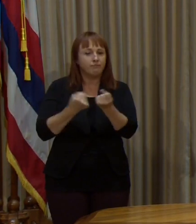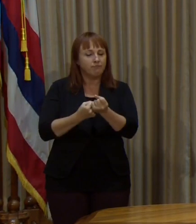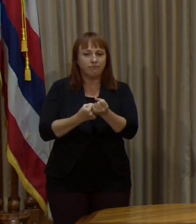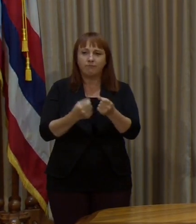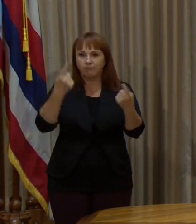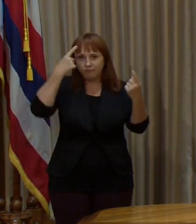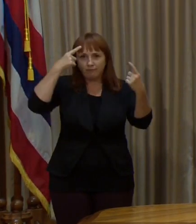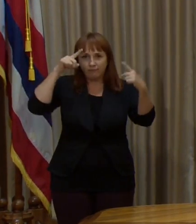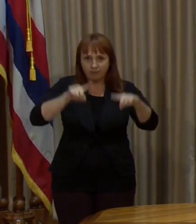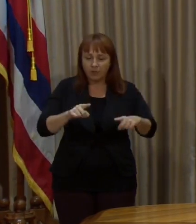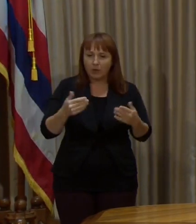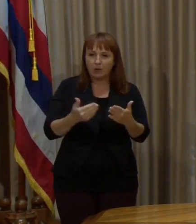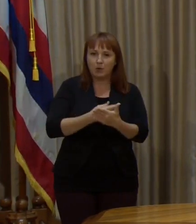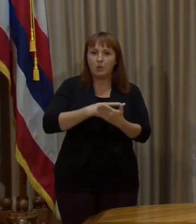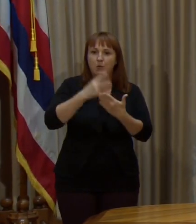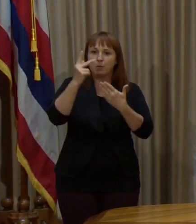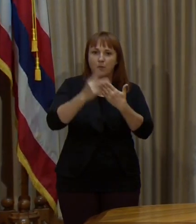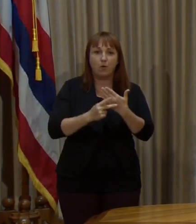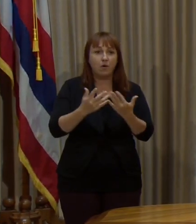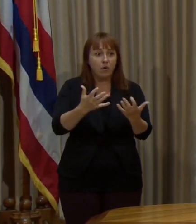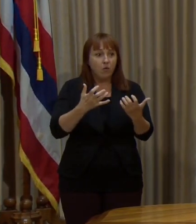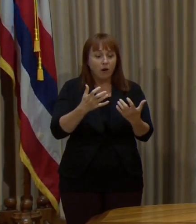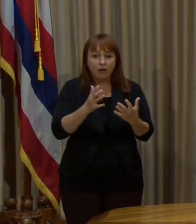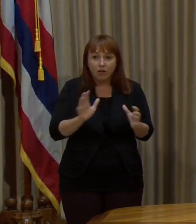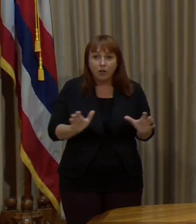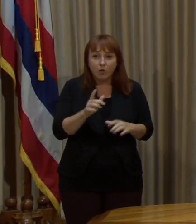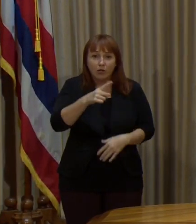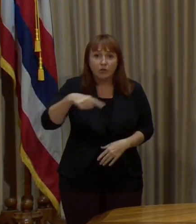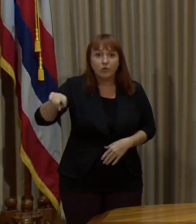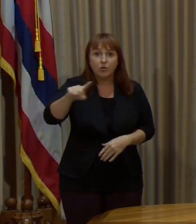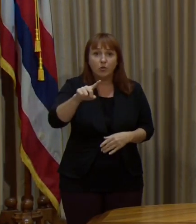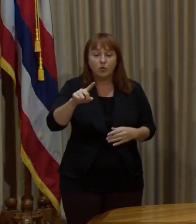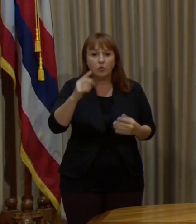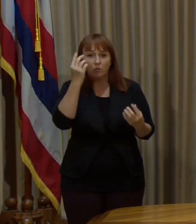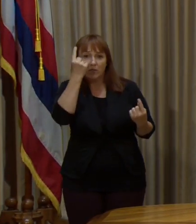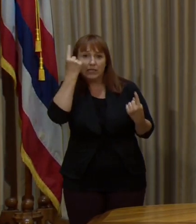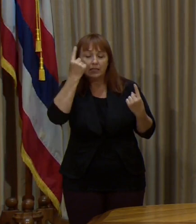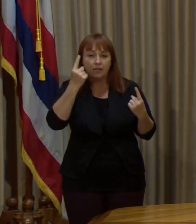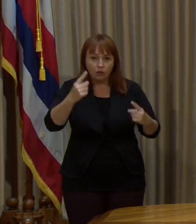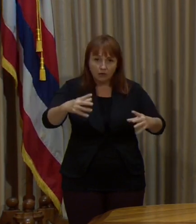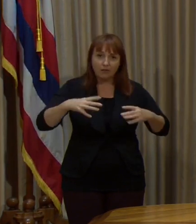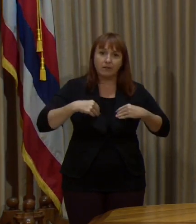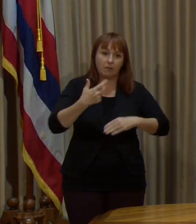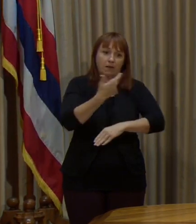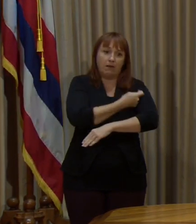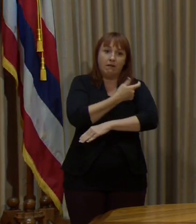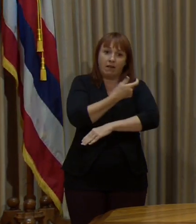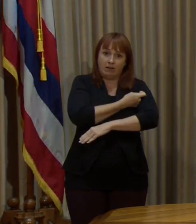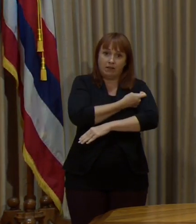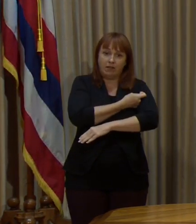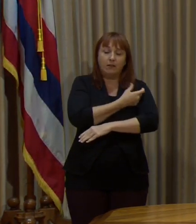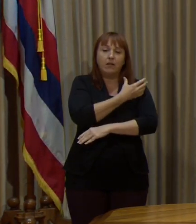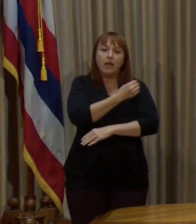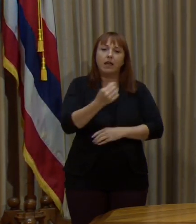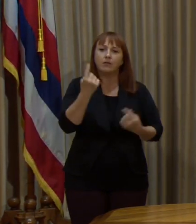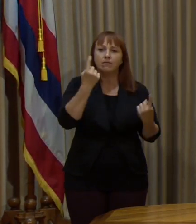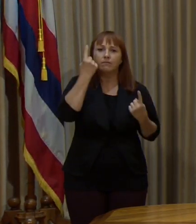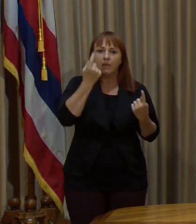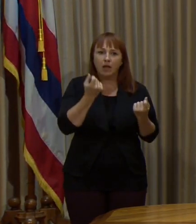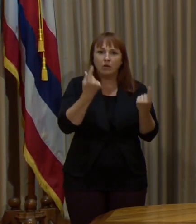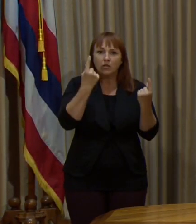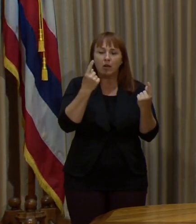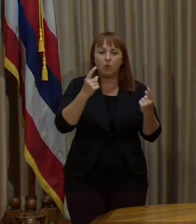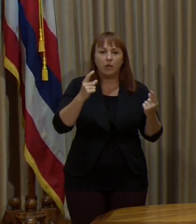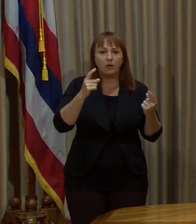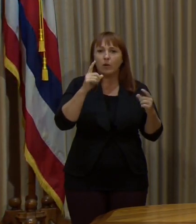And we really want to encourage everybody to consider getting a vaccine, but also be mindful that we still have to